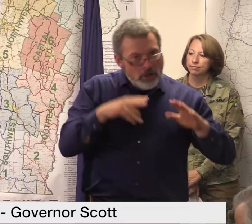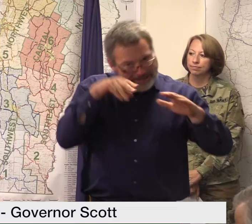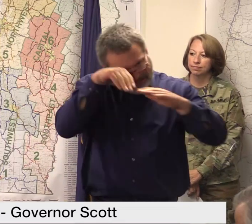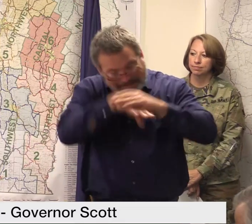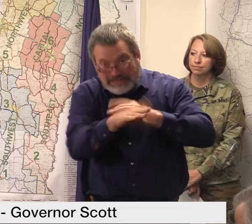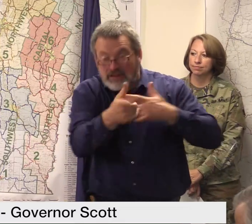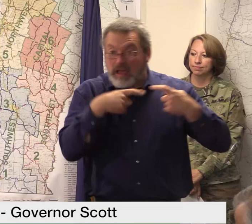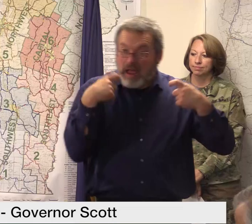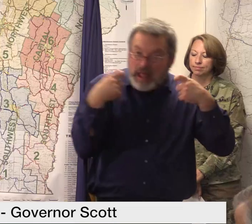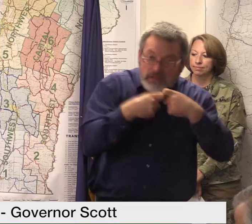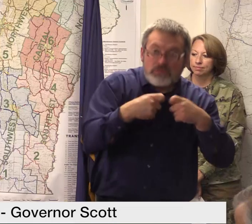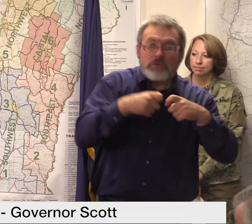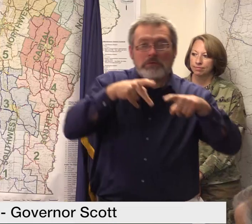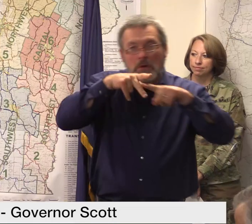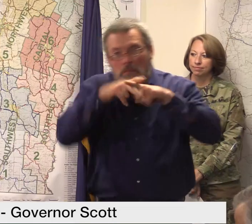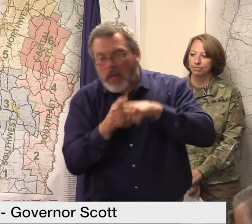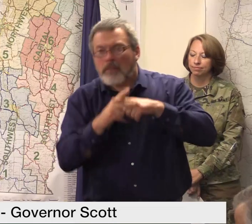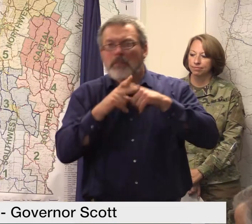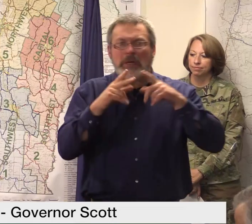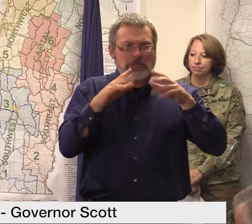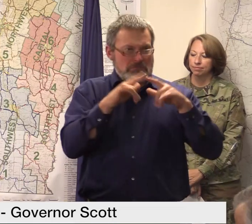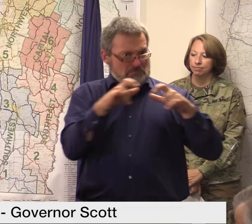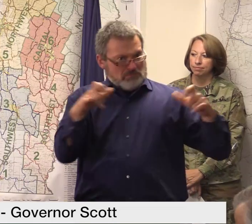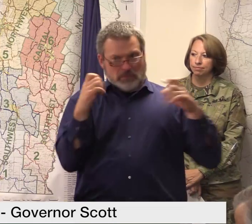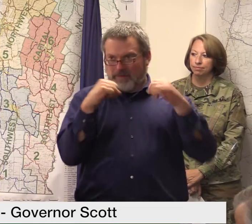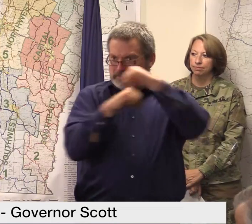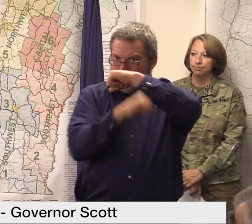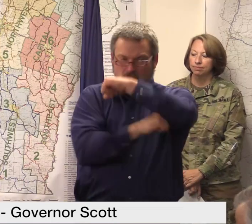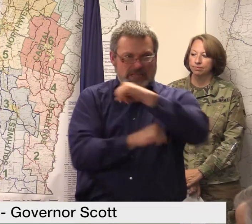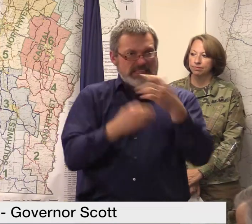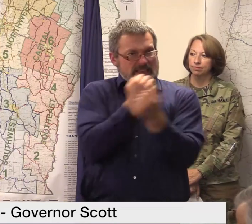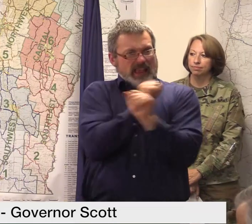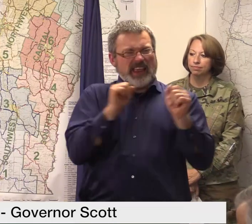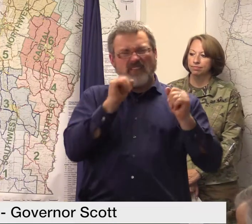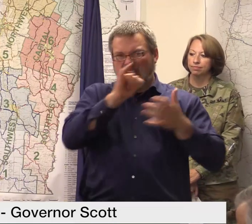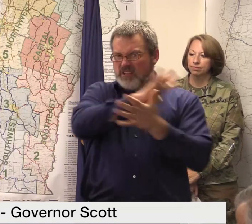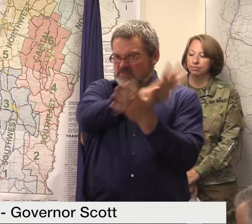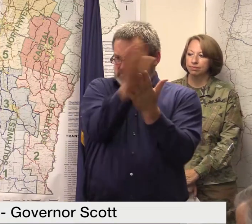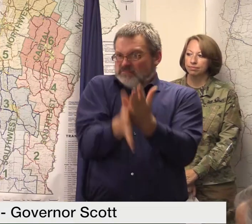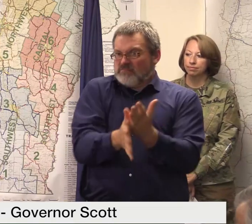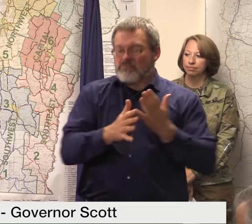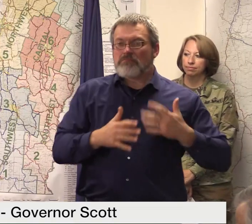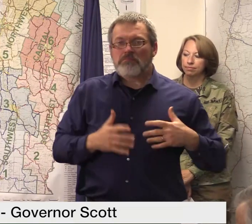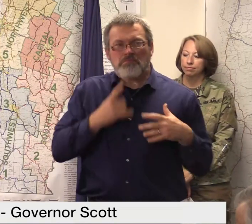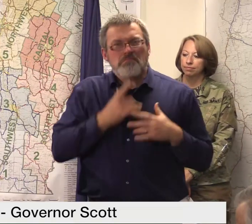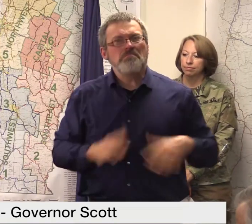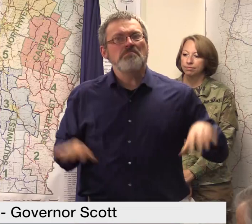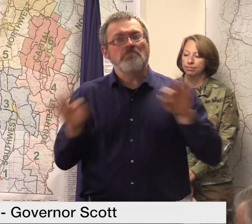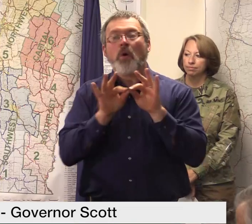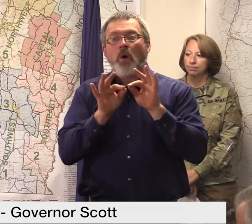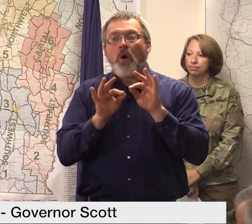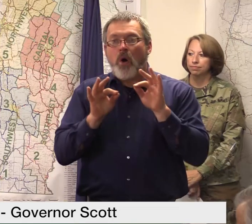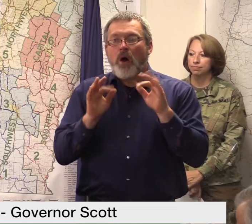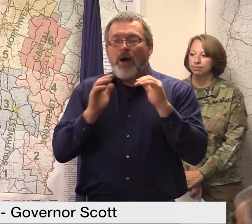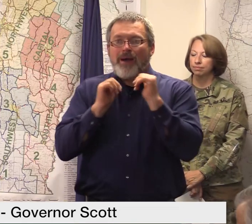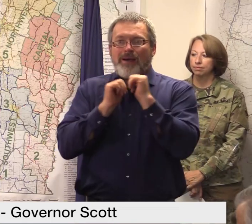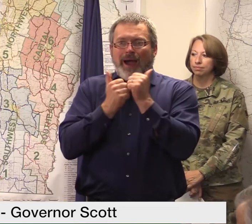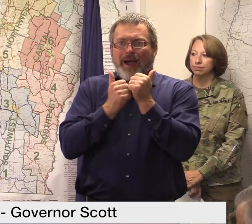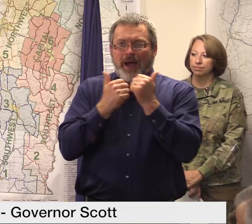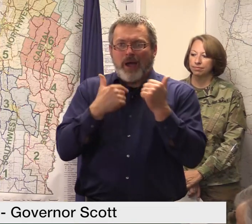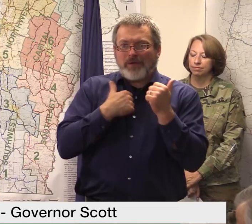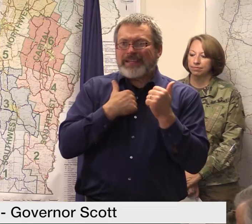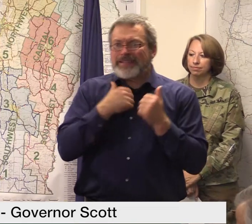private buildings to date coordinating debris removal contracts that have so far hauled away over